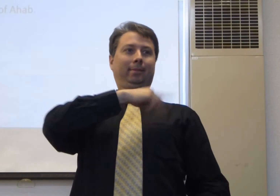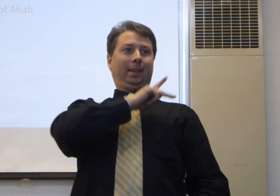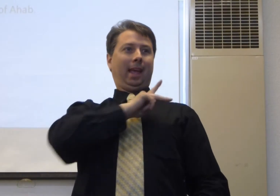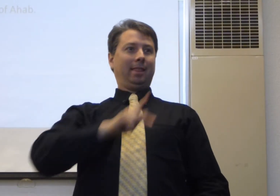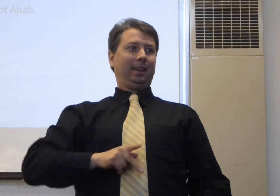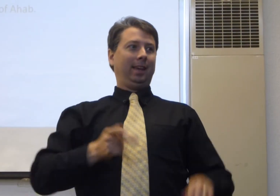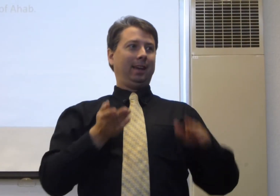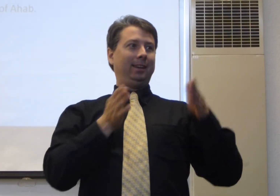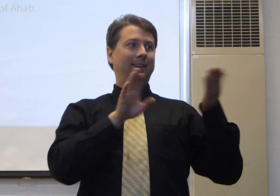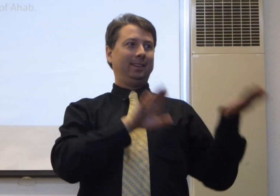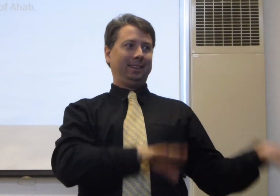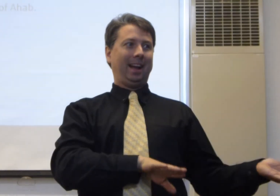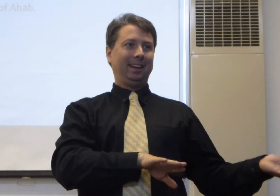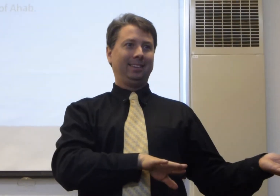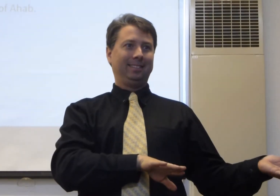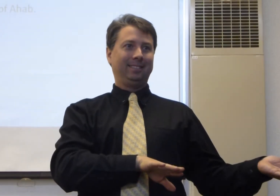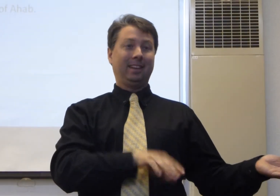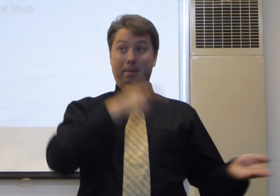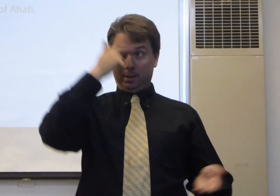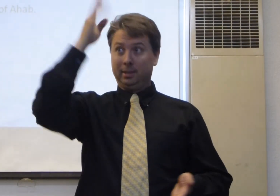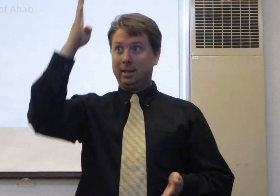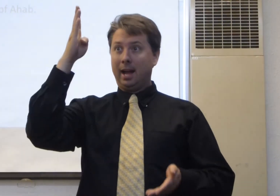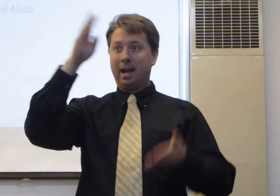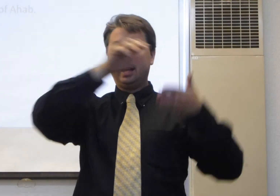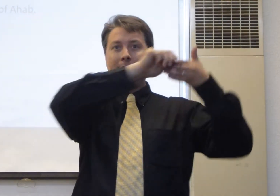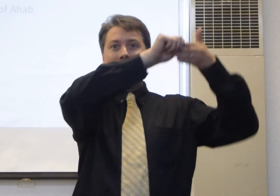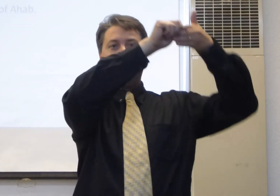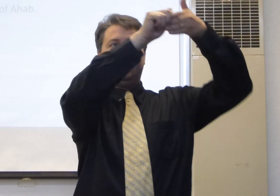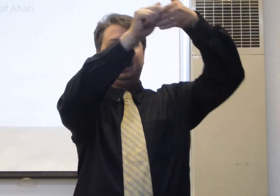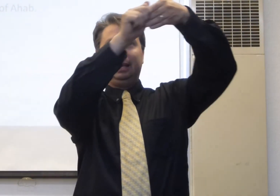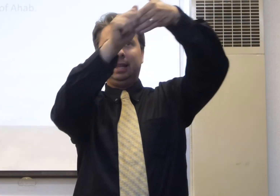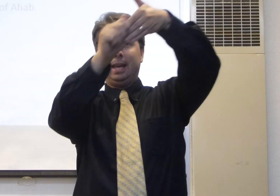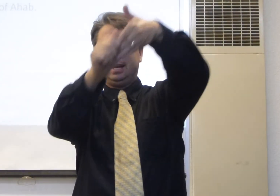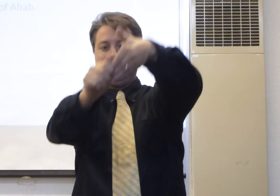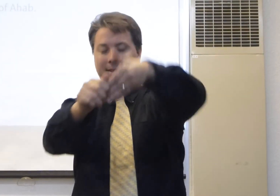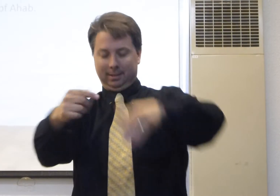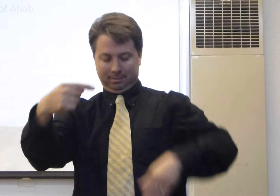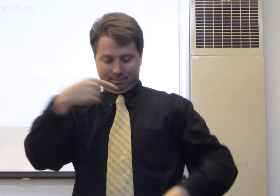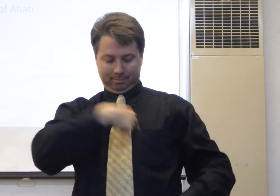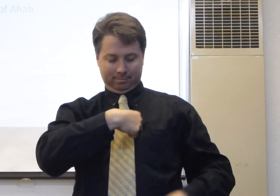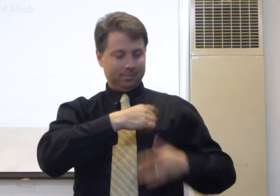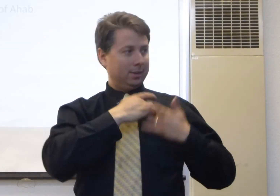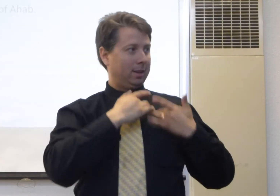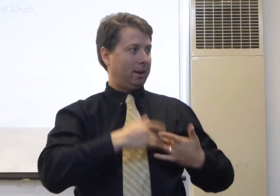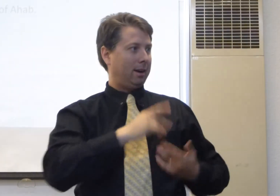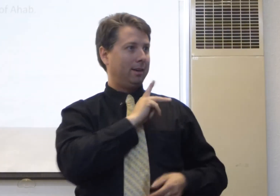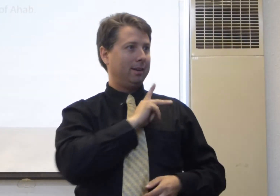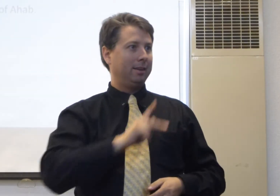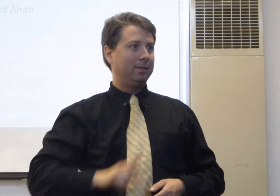And the king was shot. Because God, he led it. You